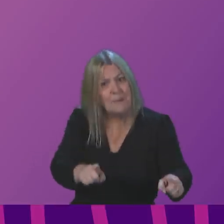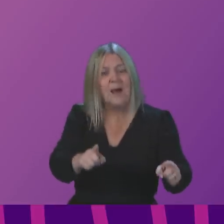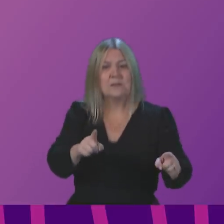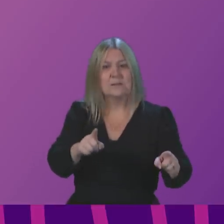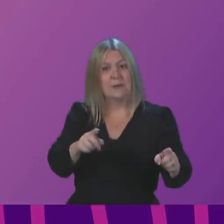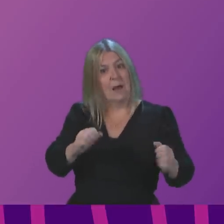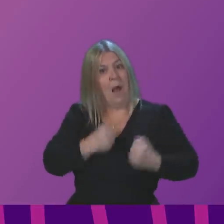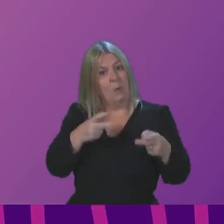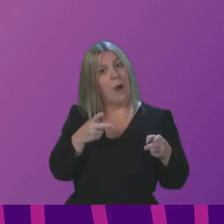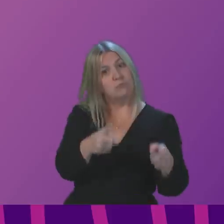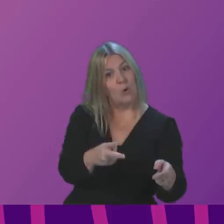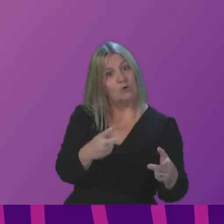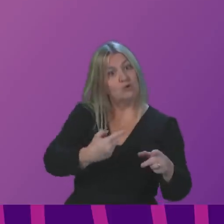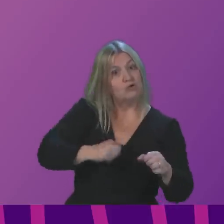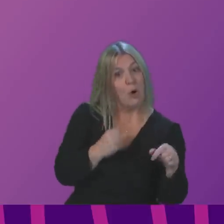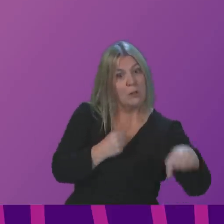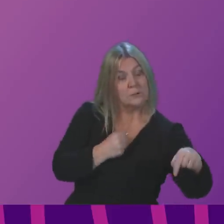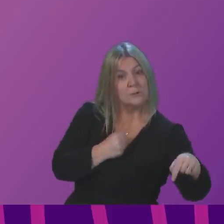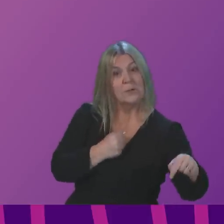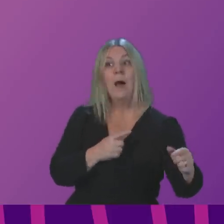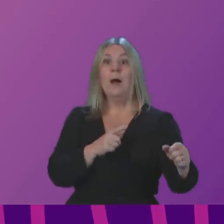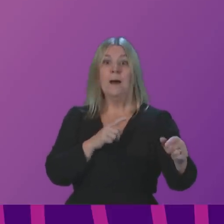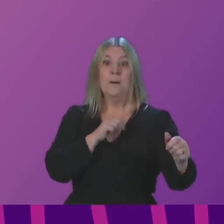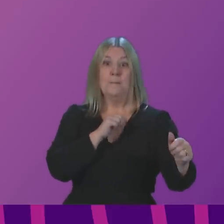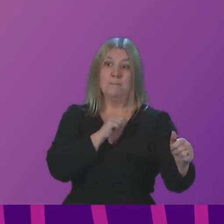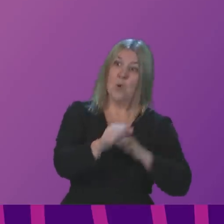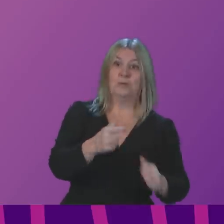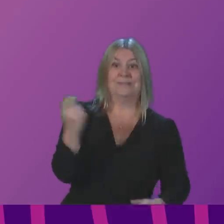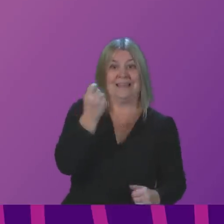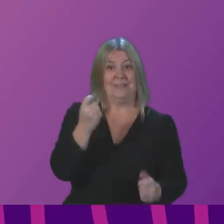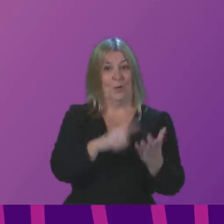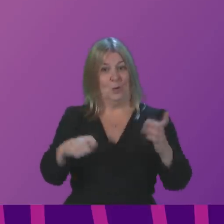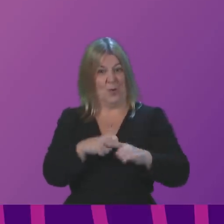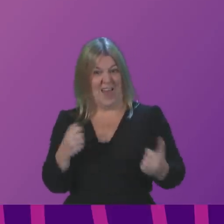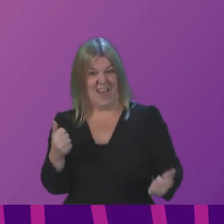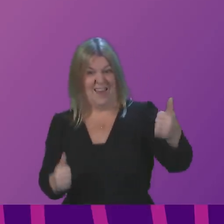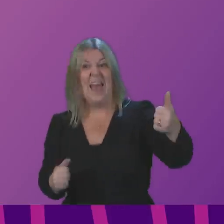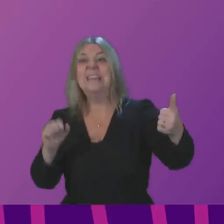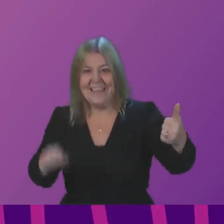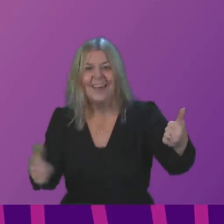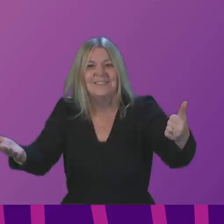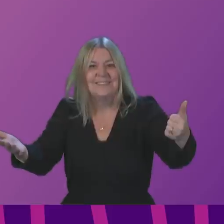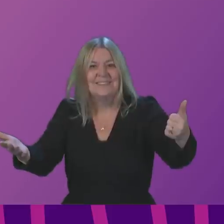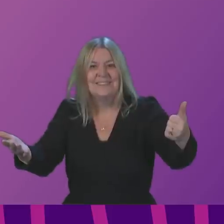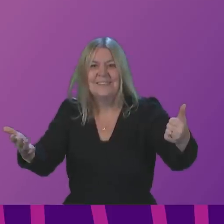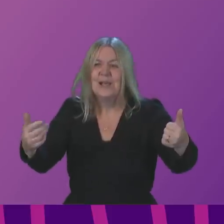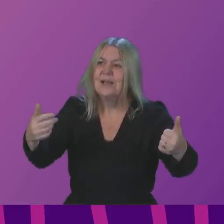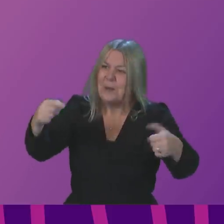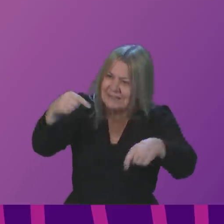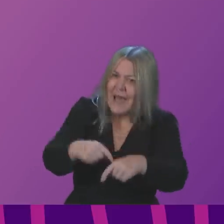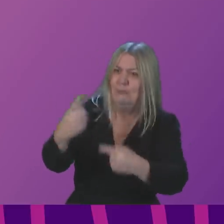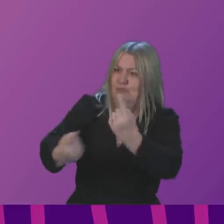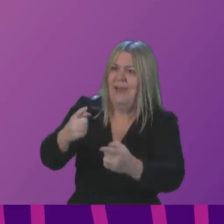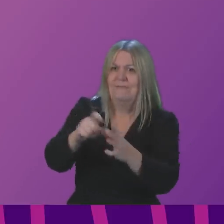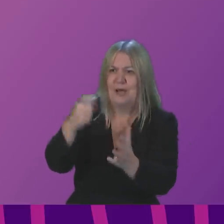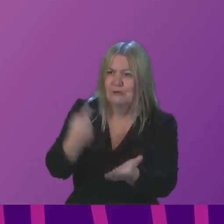approach we are taking in Scotland right now the most successful anywhere in the UK? Yes. And isn't it about time? Douglas